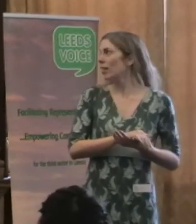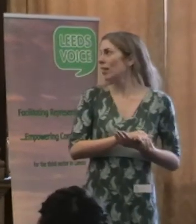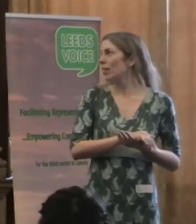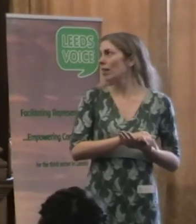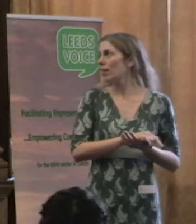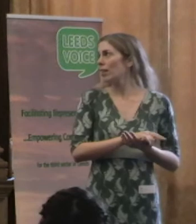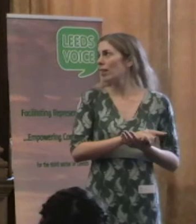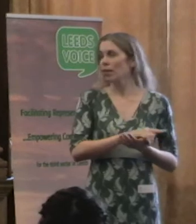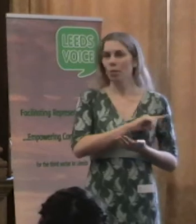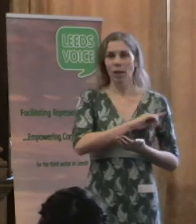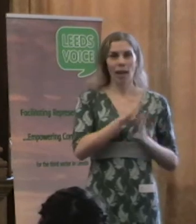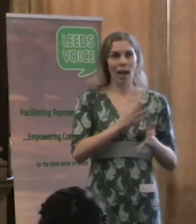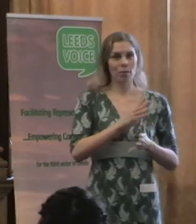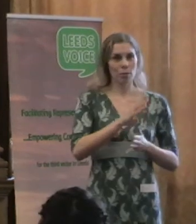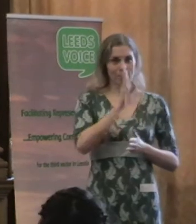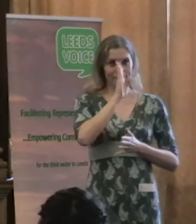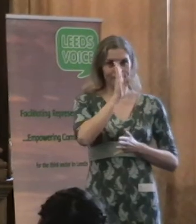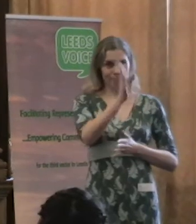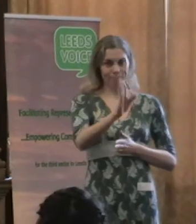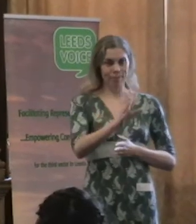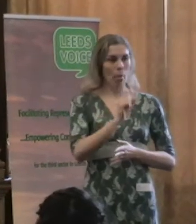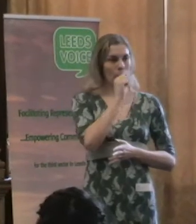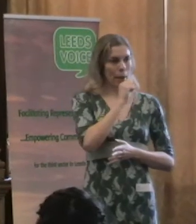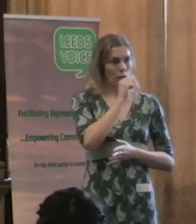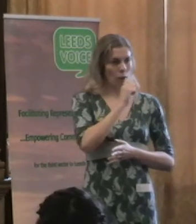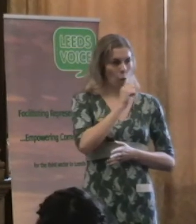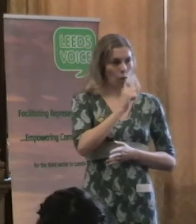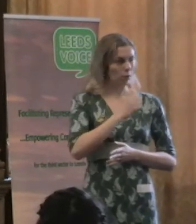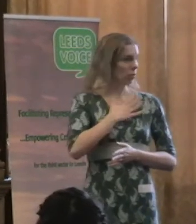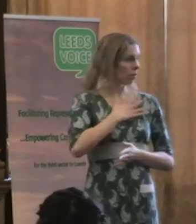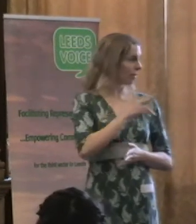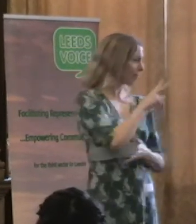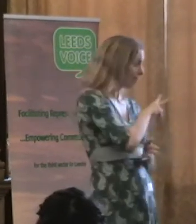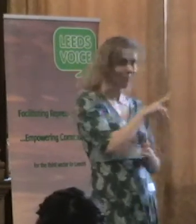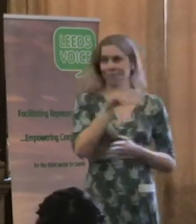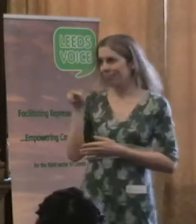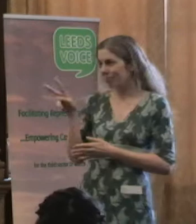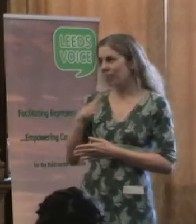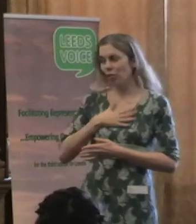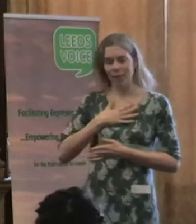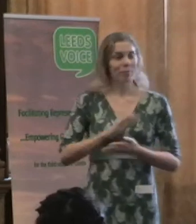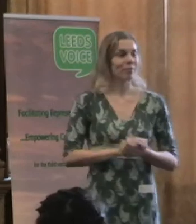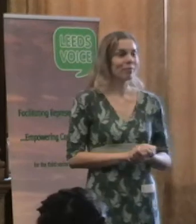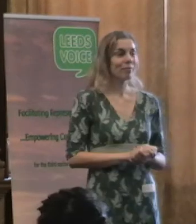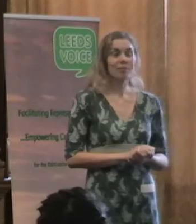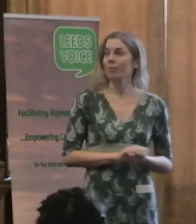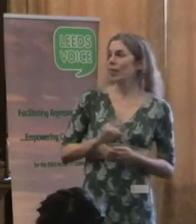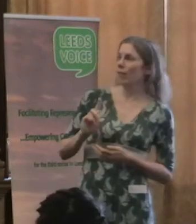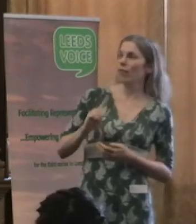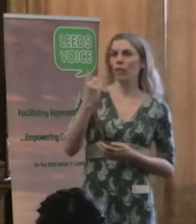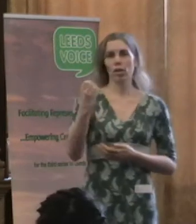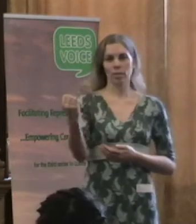to talk straight into the microphone, so sorry about that. Right, first obey, please.